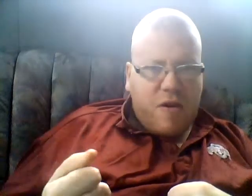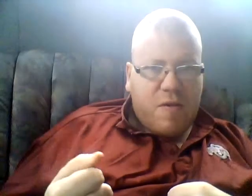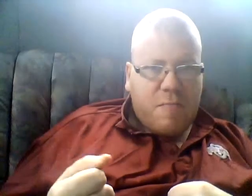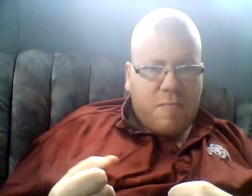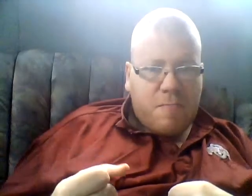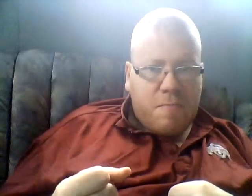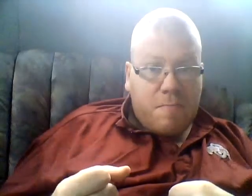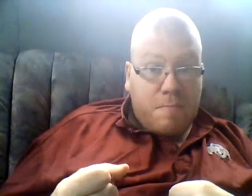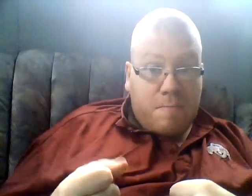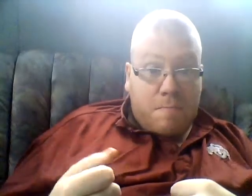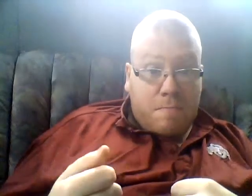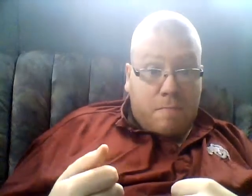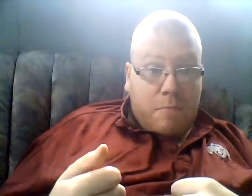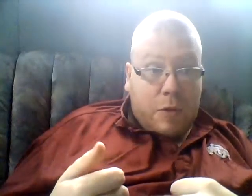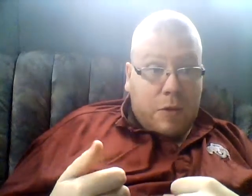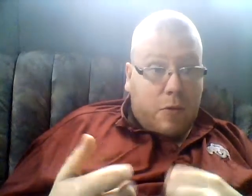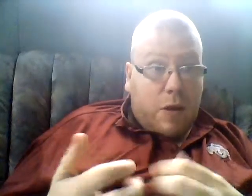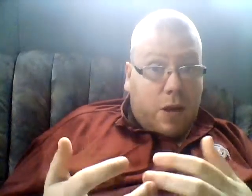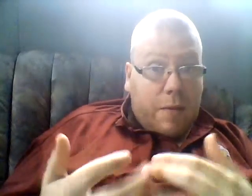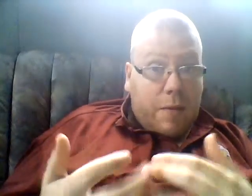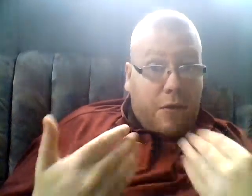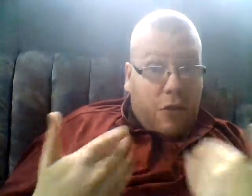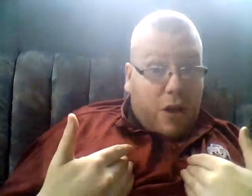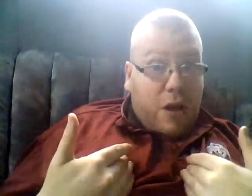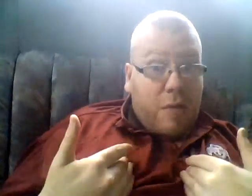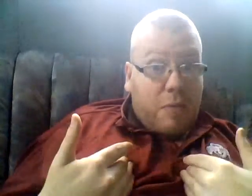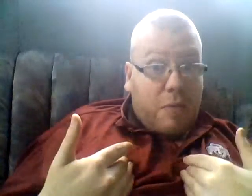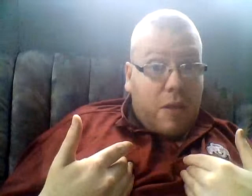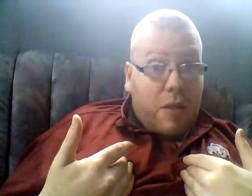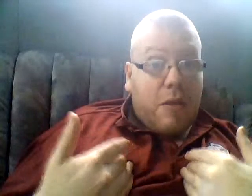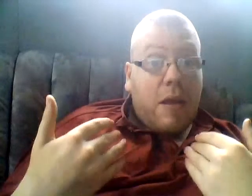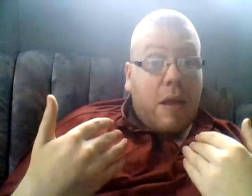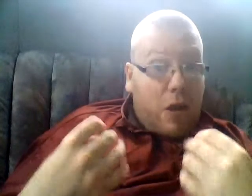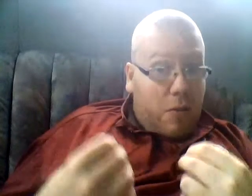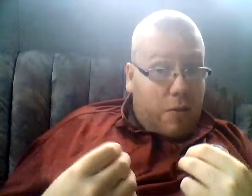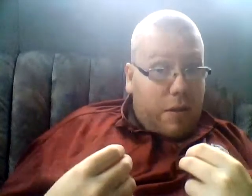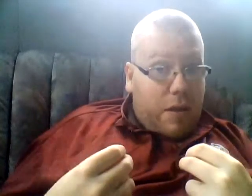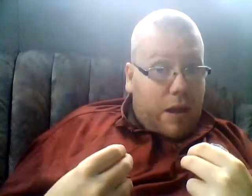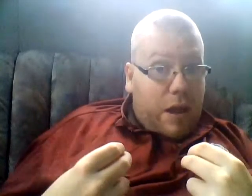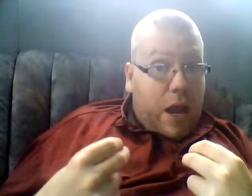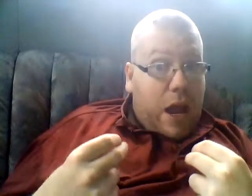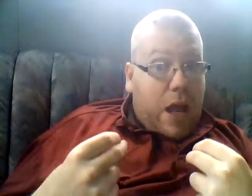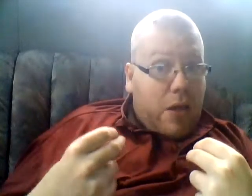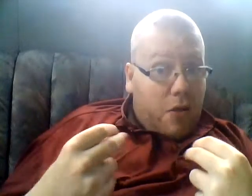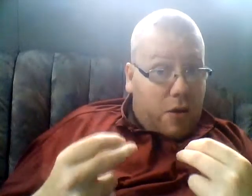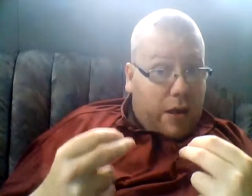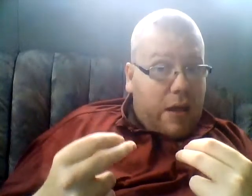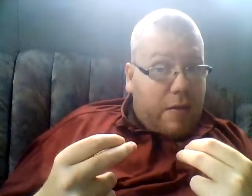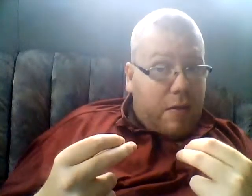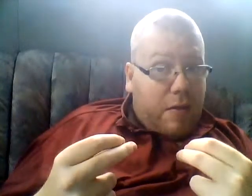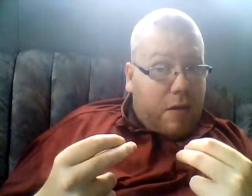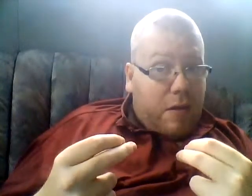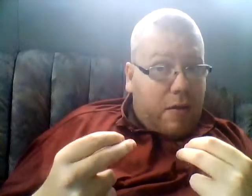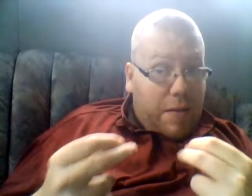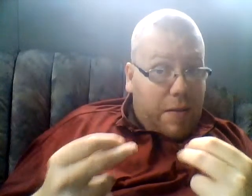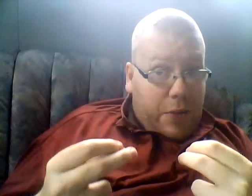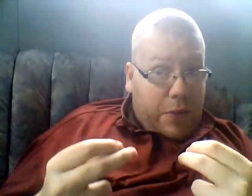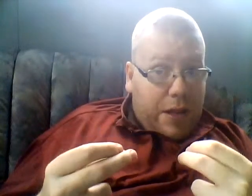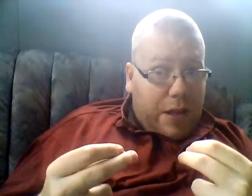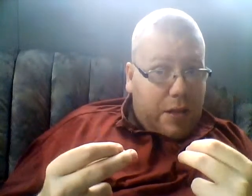whatnot. Because look, your kids need to be protected until